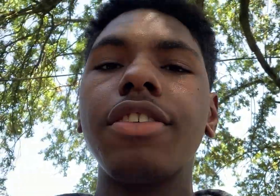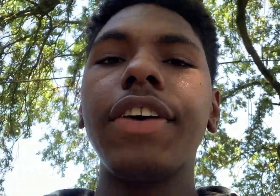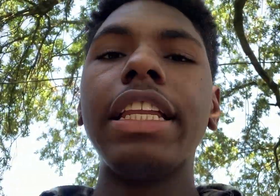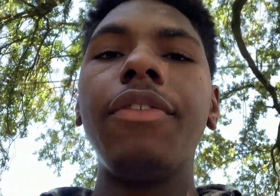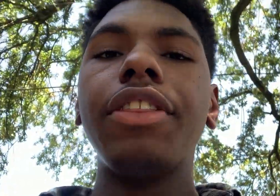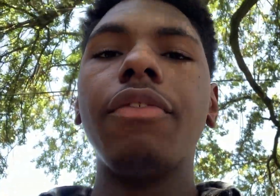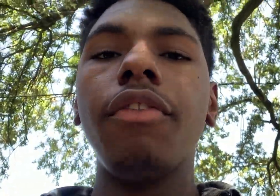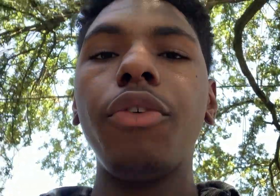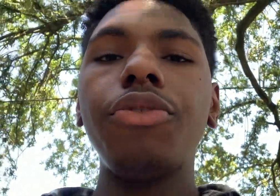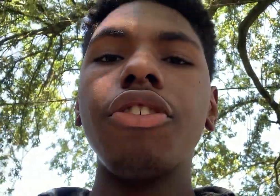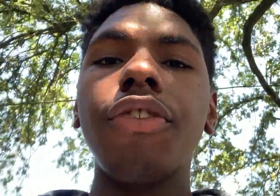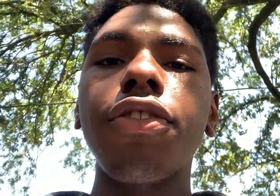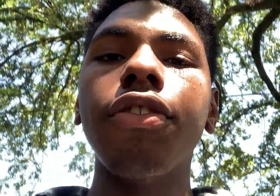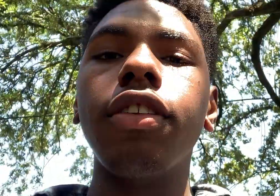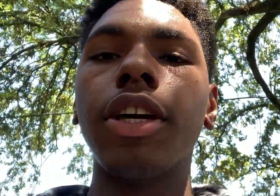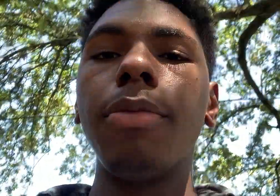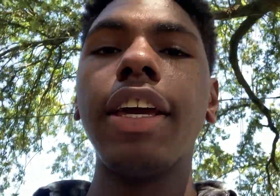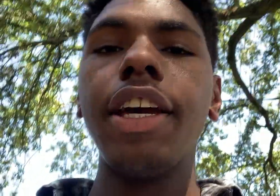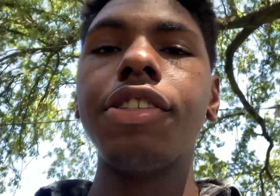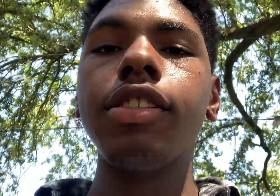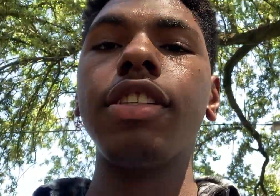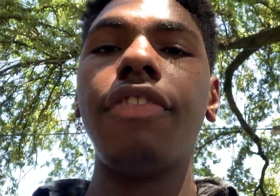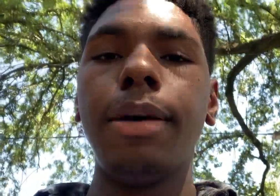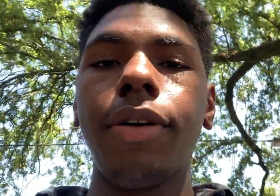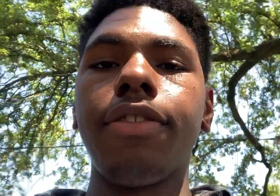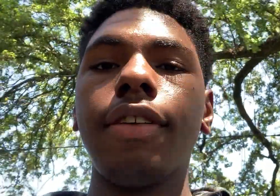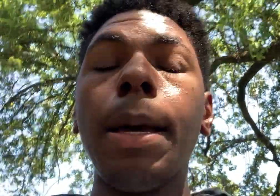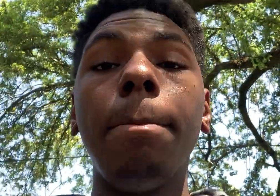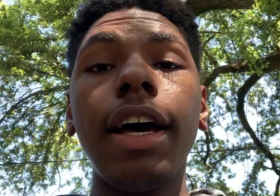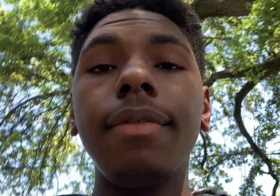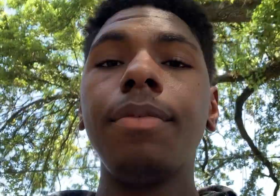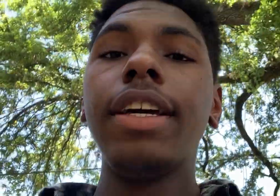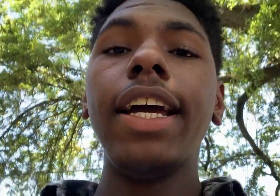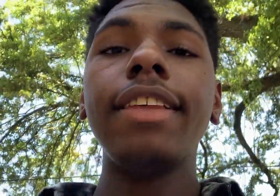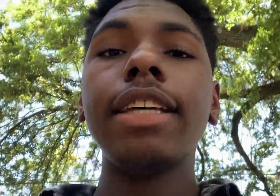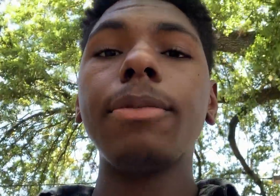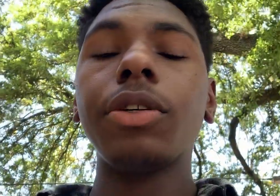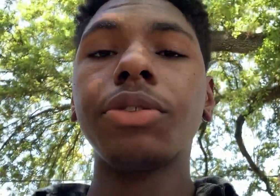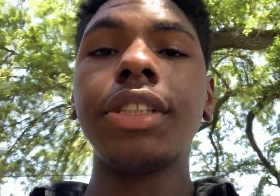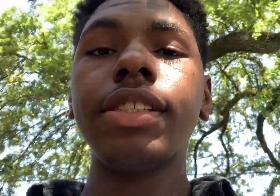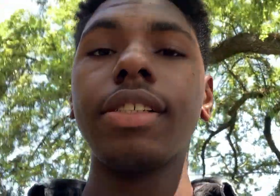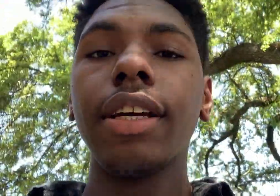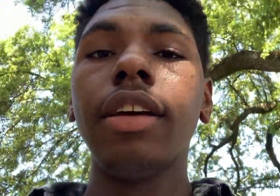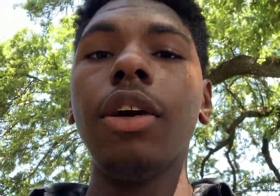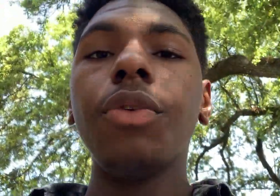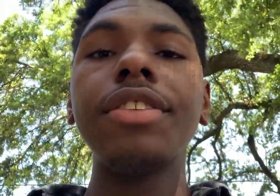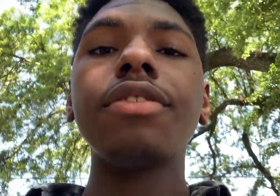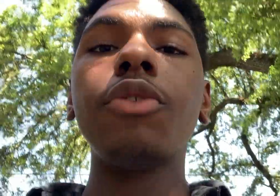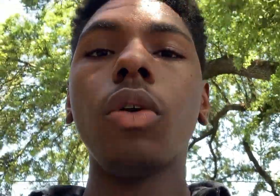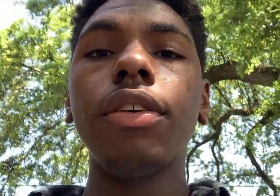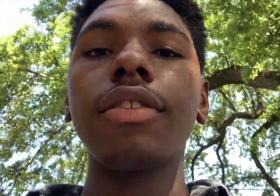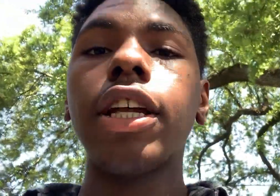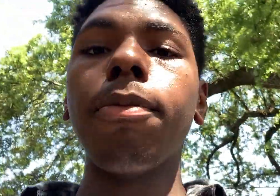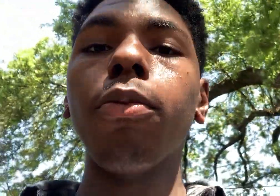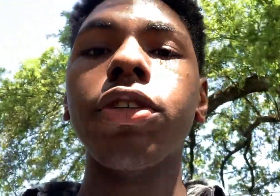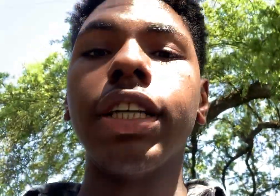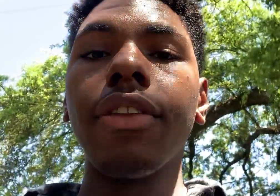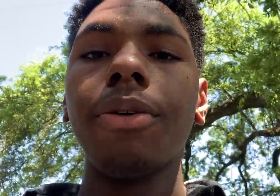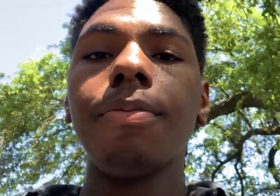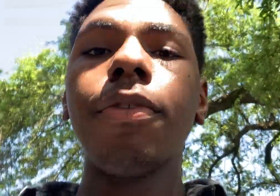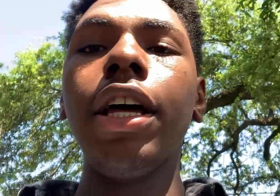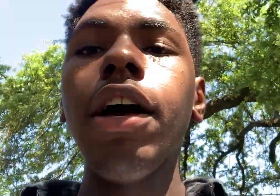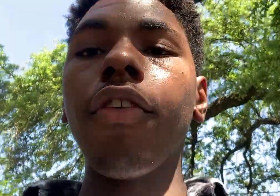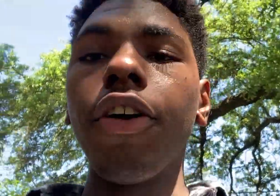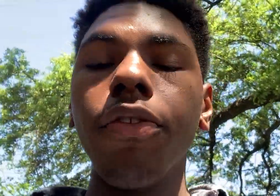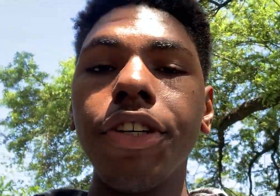-at-home order has affected everything from food service to communications to families but in this time of social distancing residents of New Orleans cannot be more